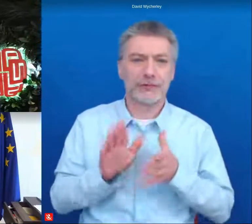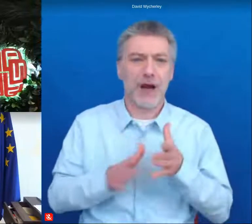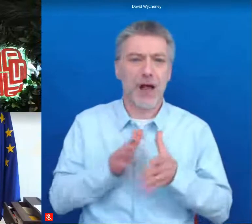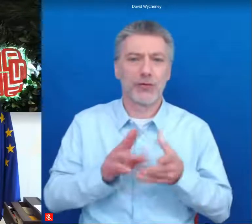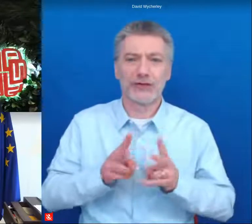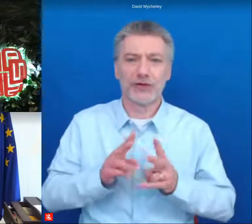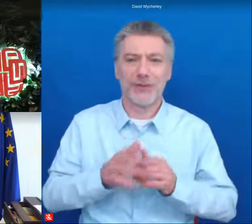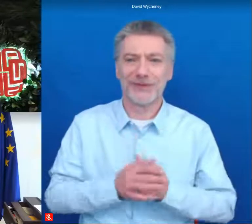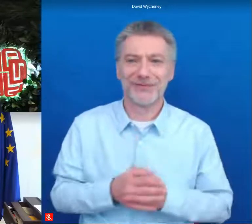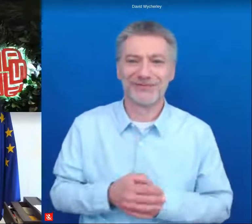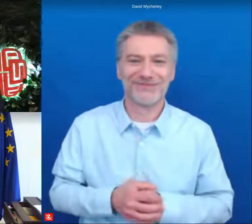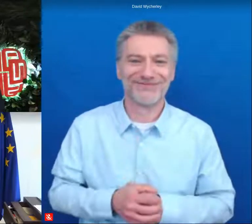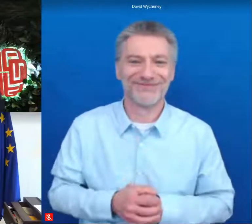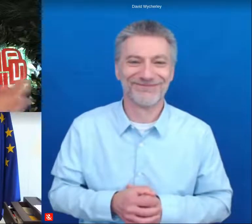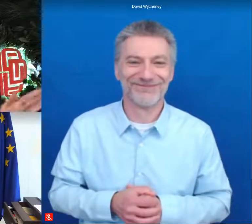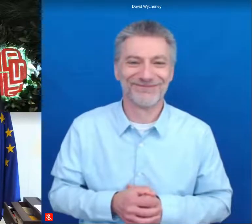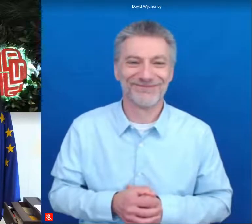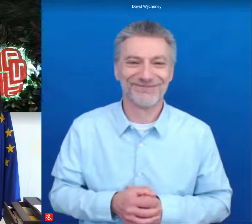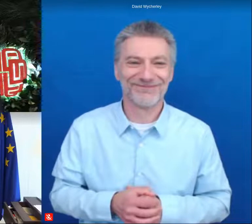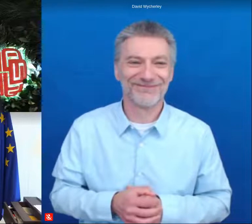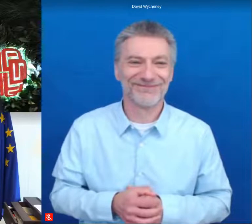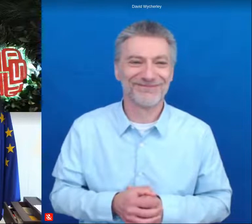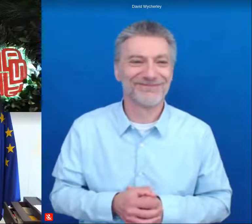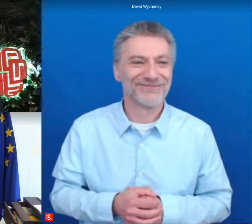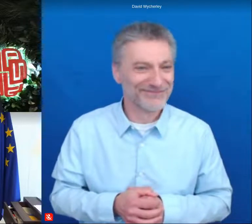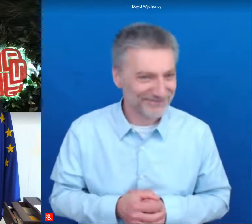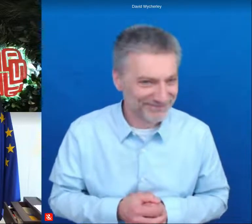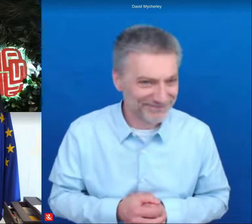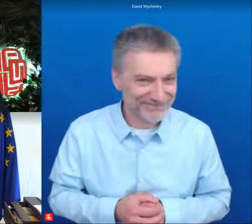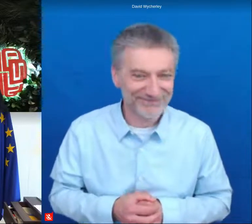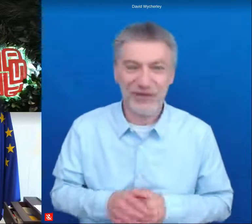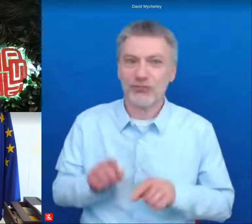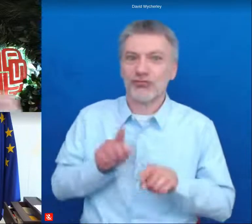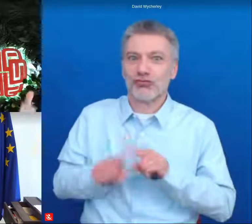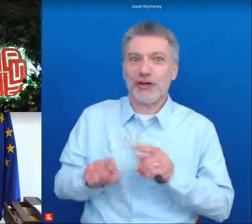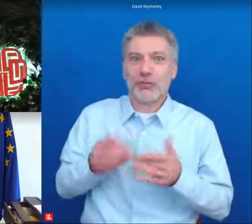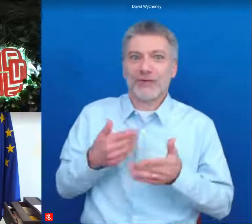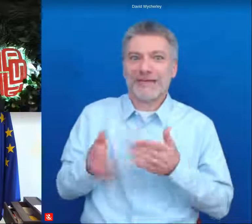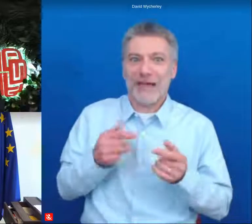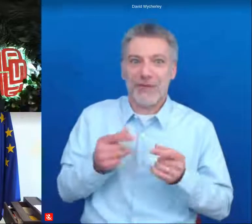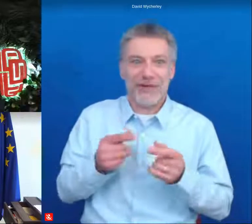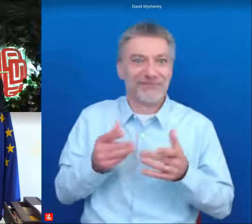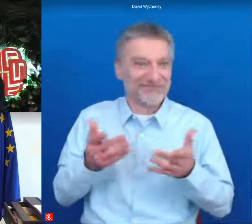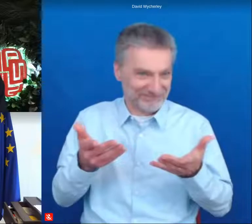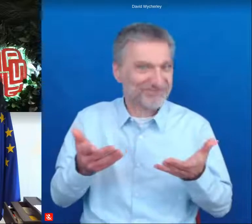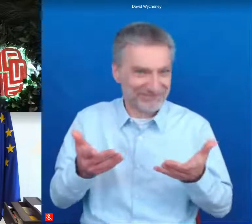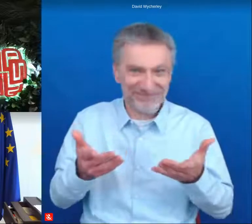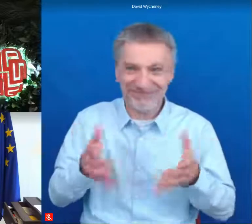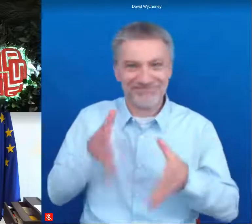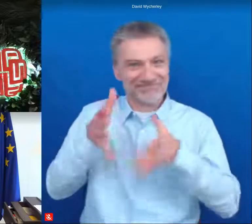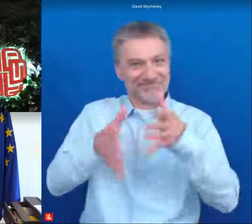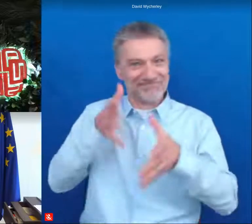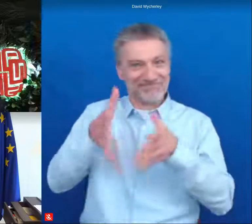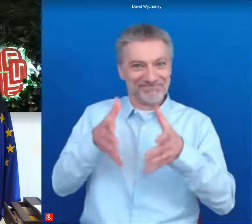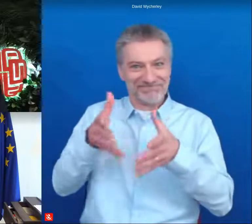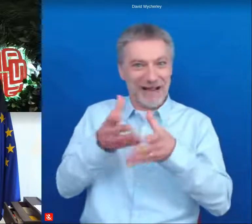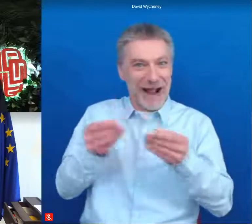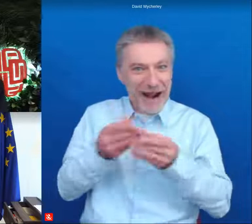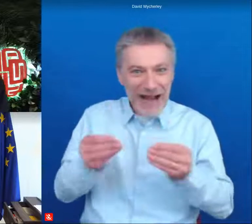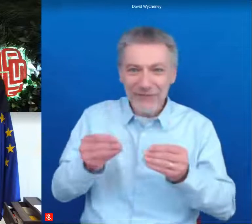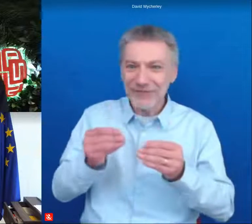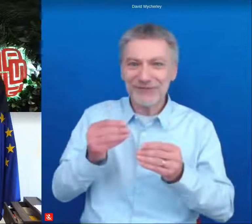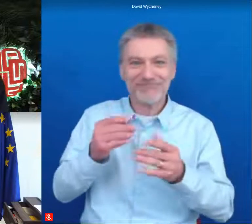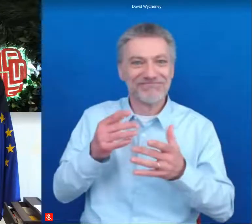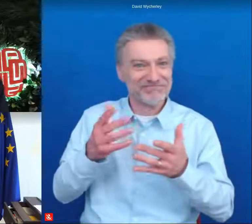interpreters thank you so much as you can see we are trying to tackle all possible uh gaps in this in this call to